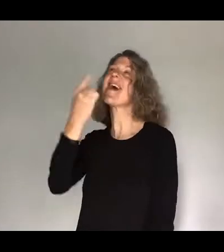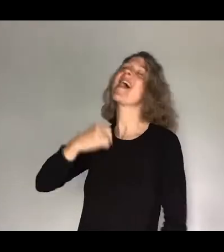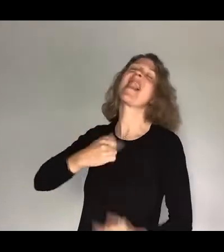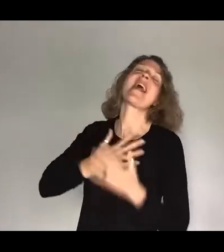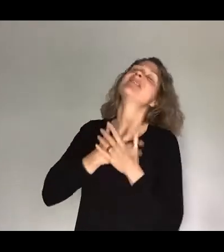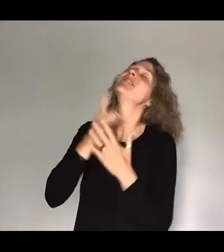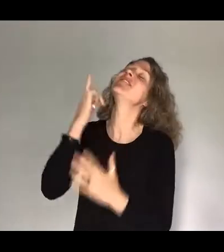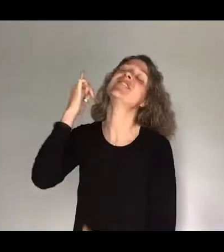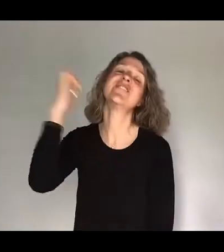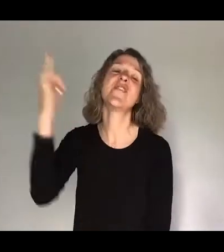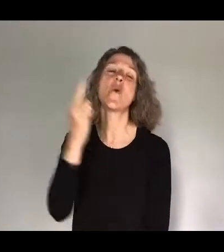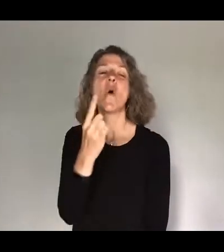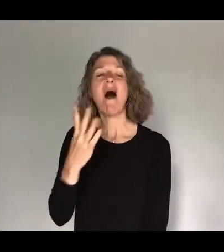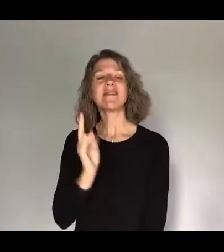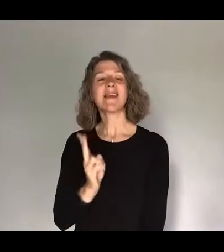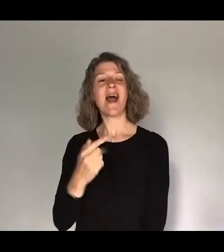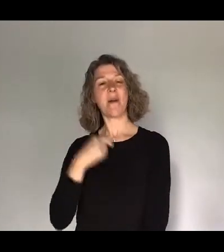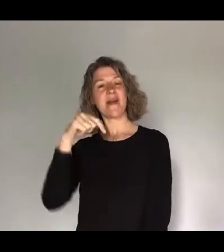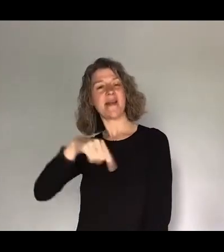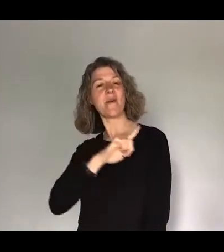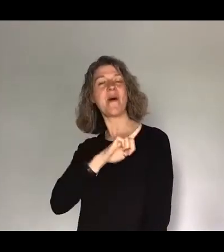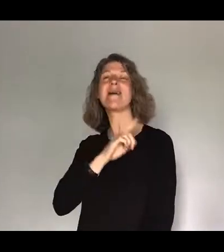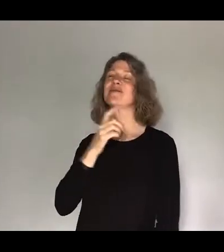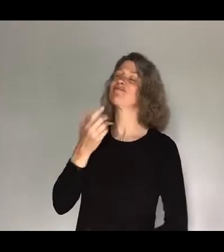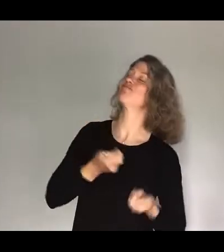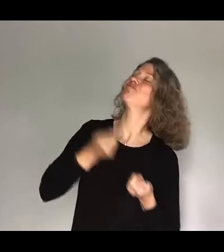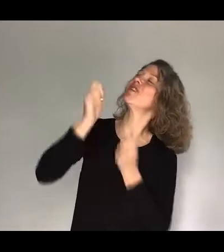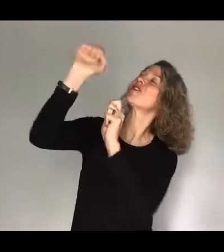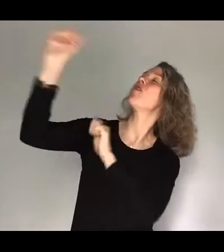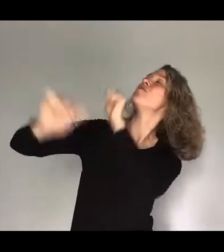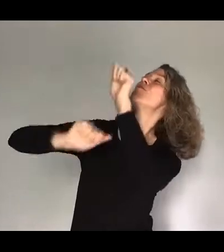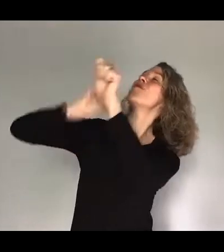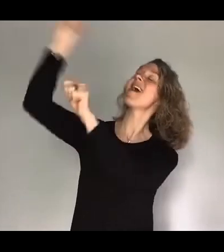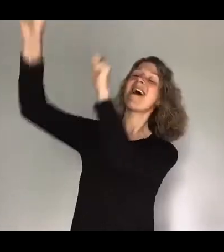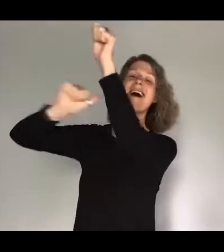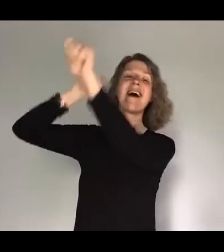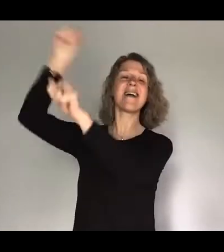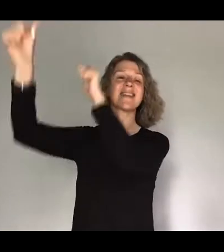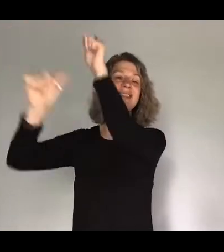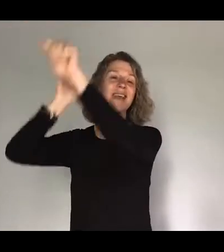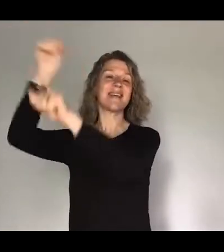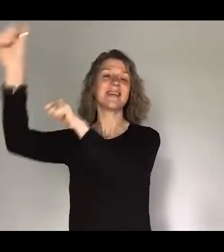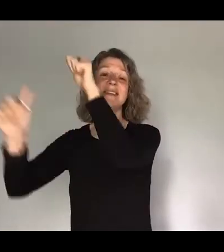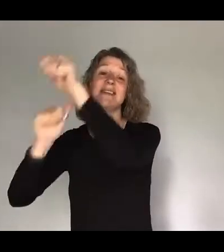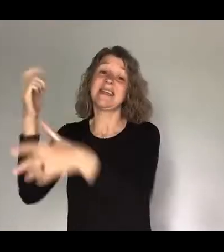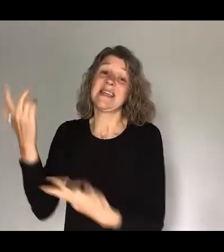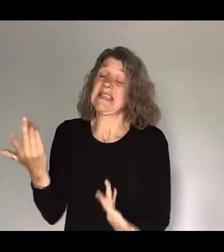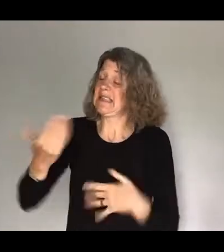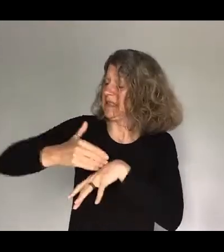You Once again, I'm here to bring You praise Even if it's broken,